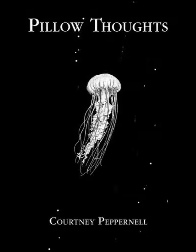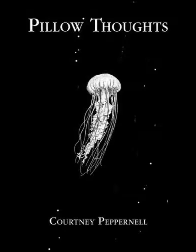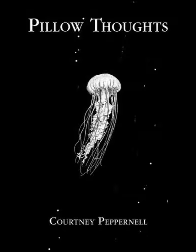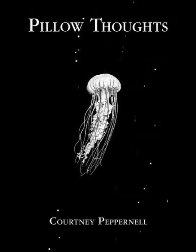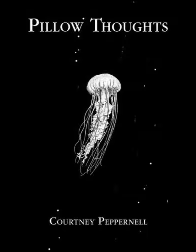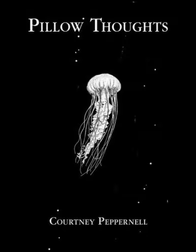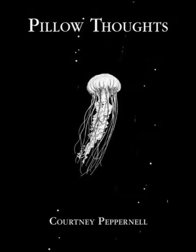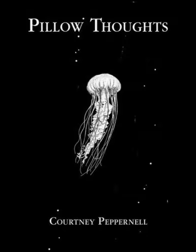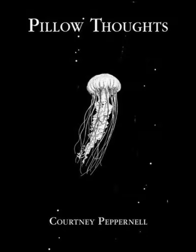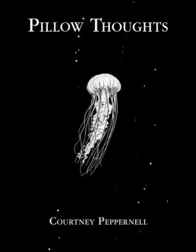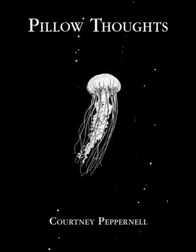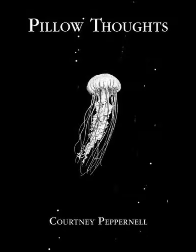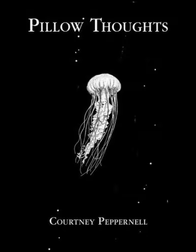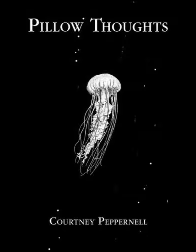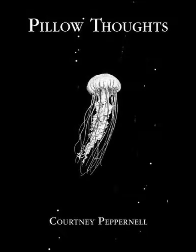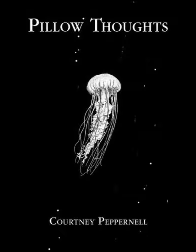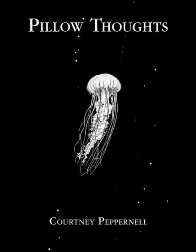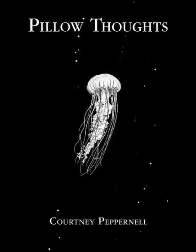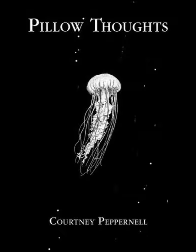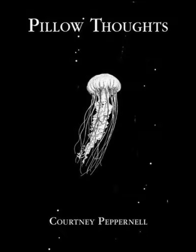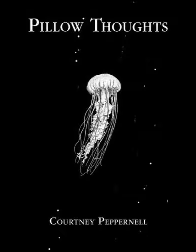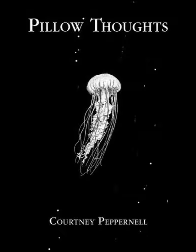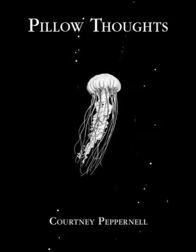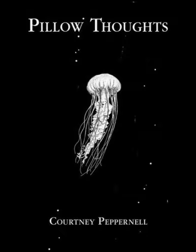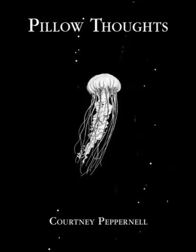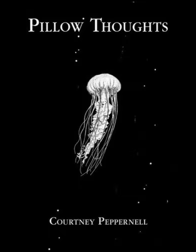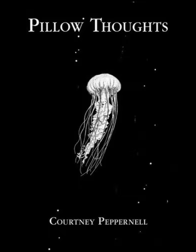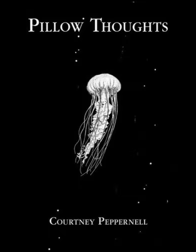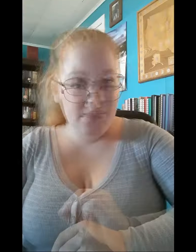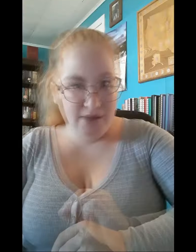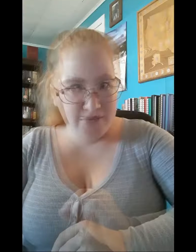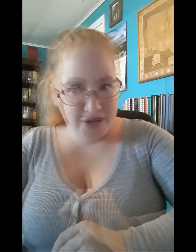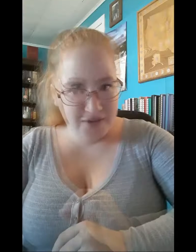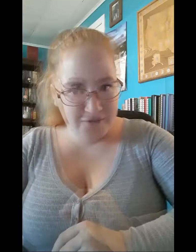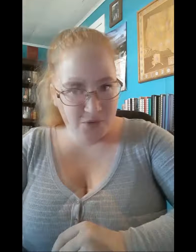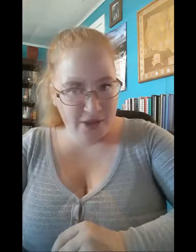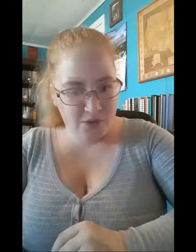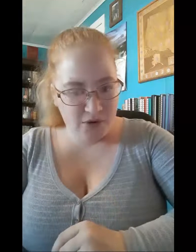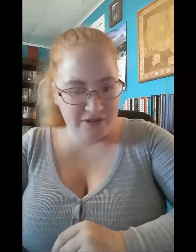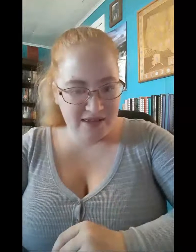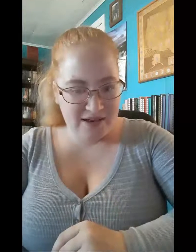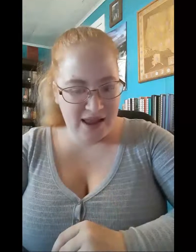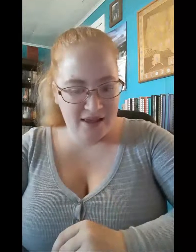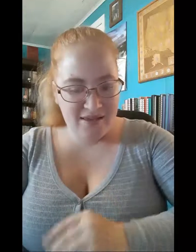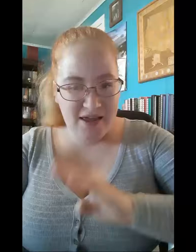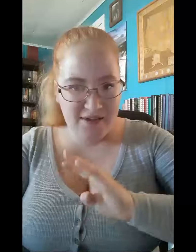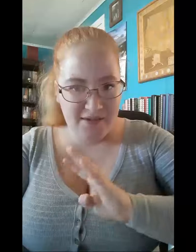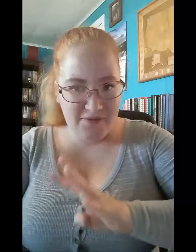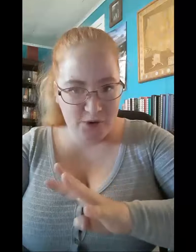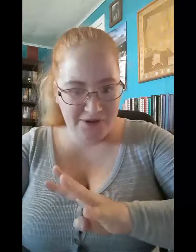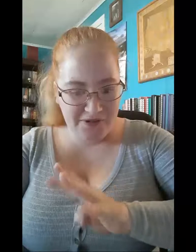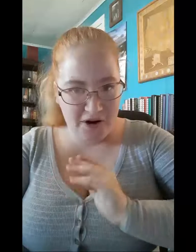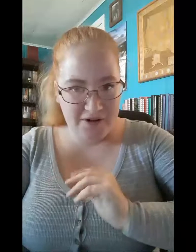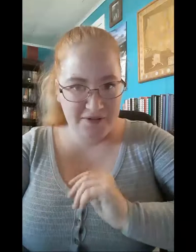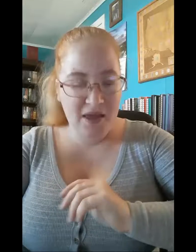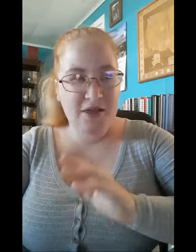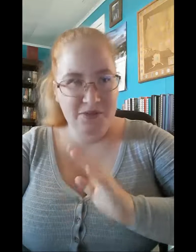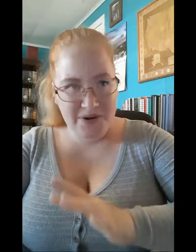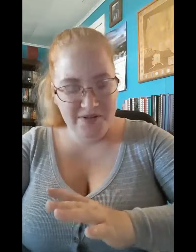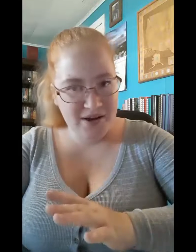entire Pillow Thoughts series to everyone. My rating for When the World Didn't End is four stars. The reason I